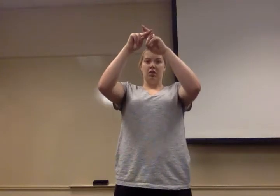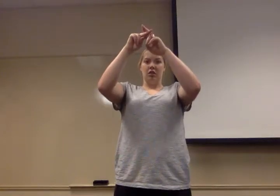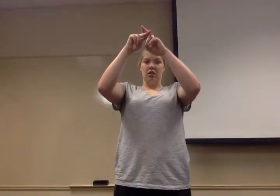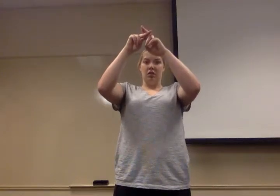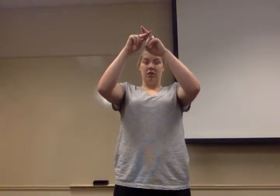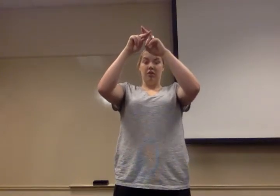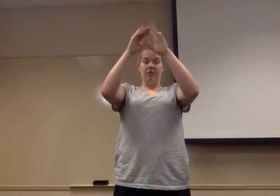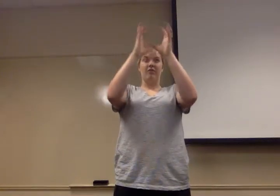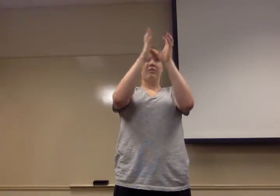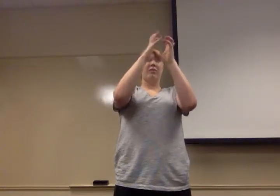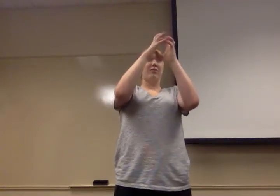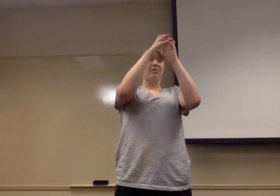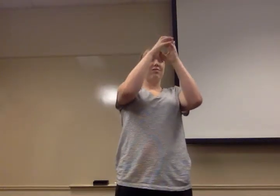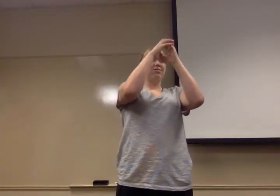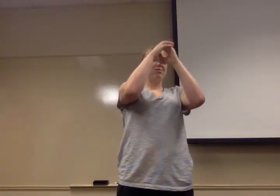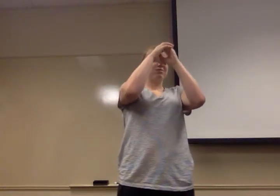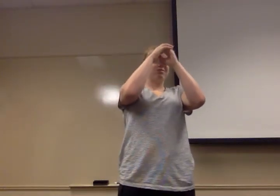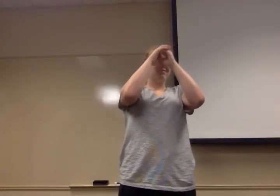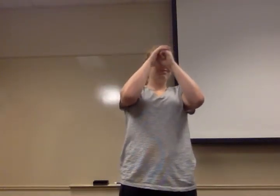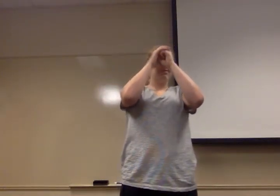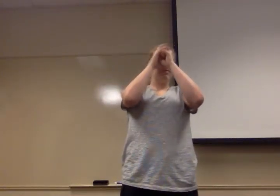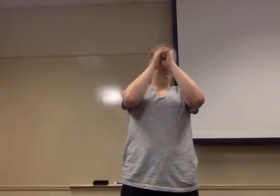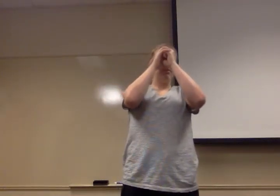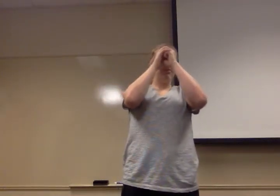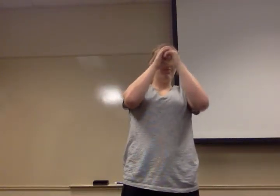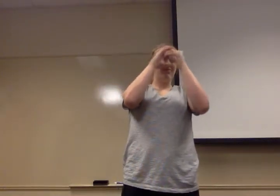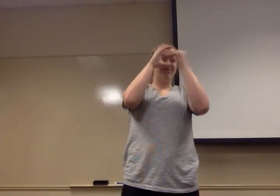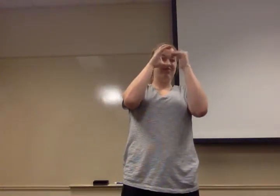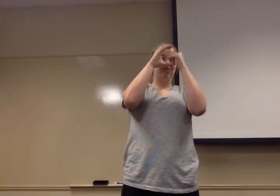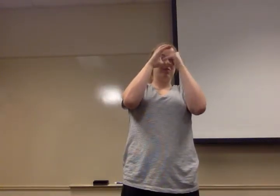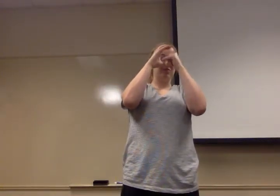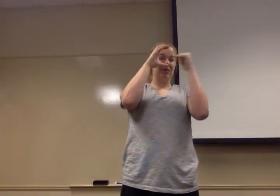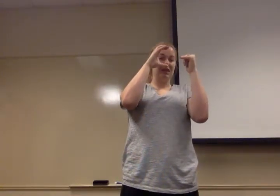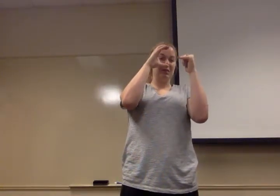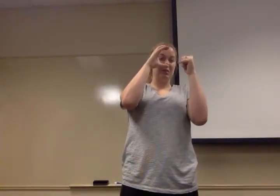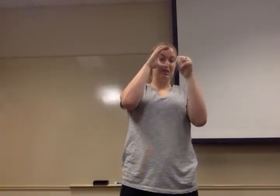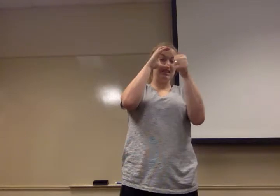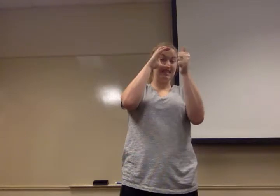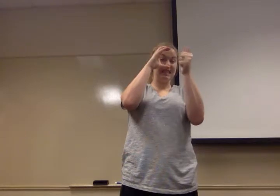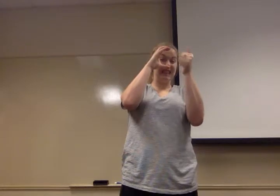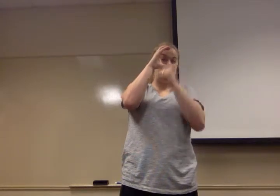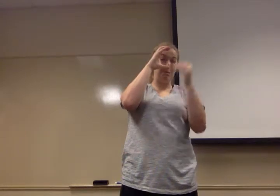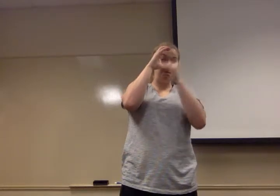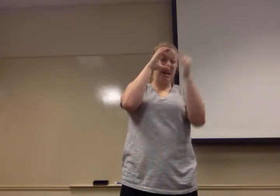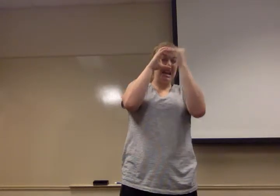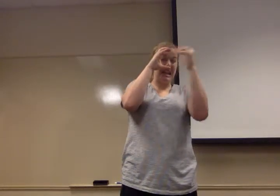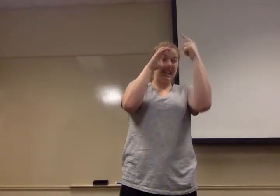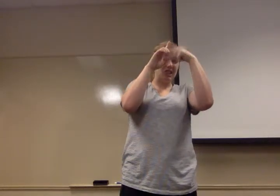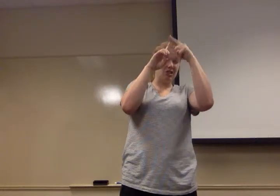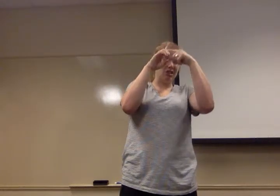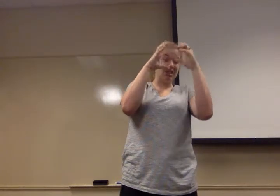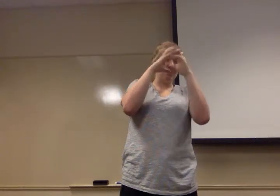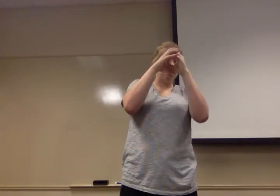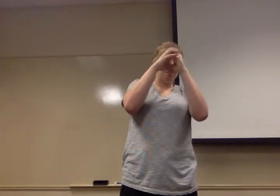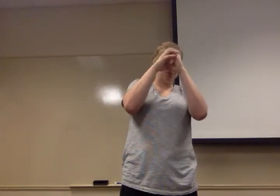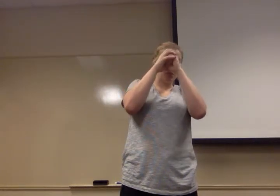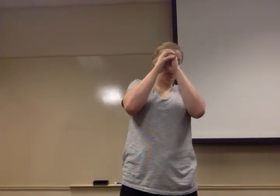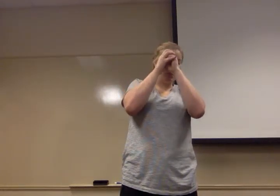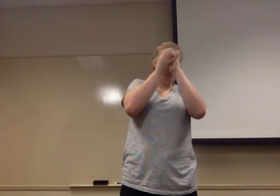cloud, the temperature crosses the threshold temperature of 10 million degrees, protons start to fuse, there's a